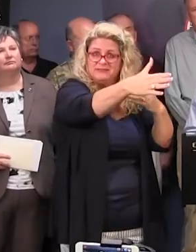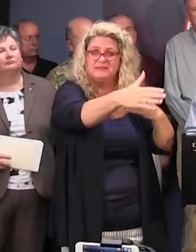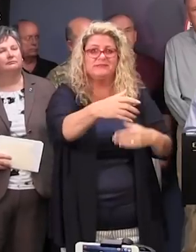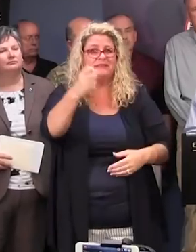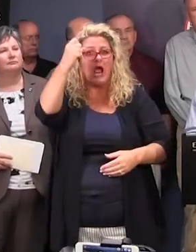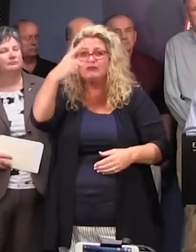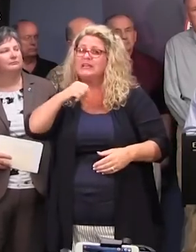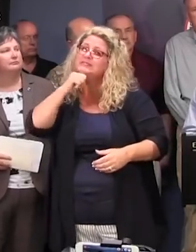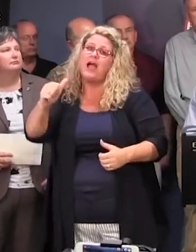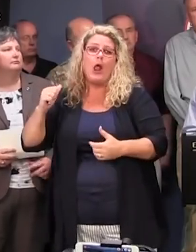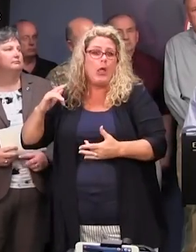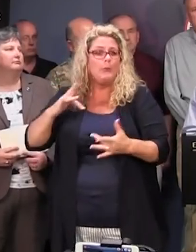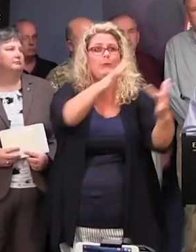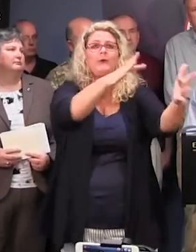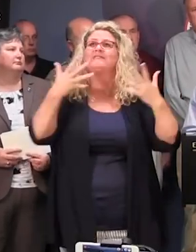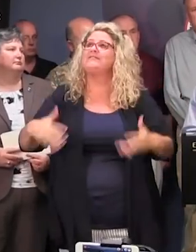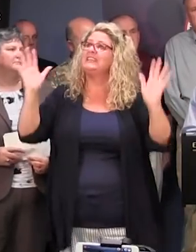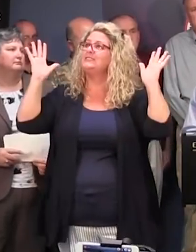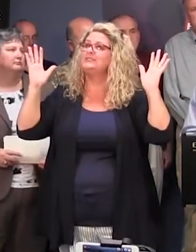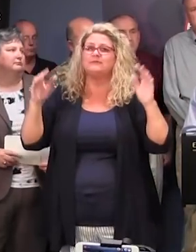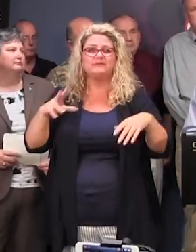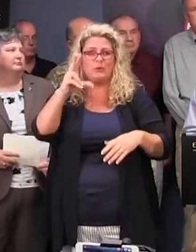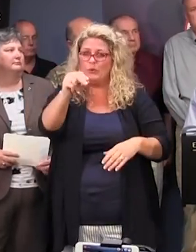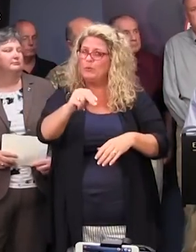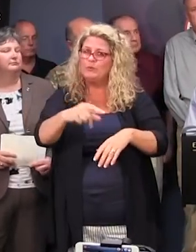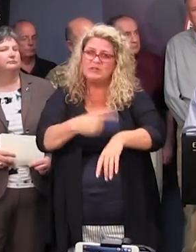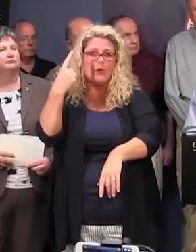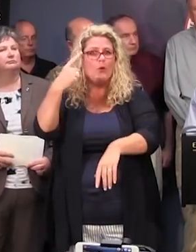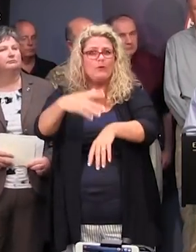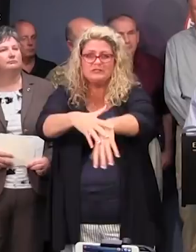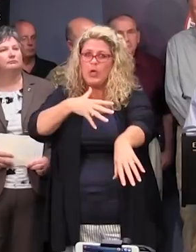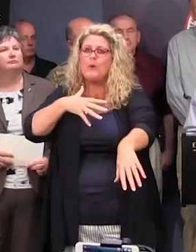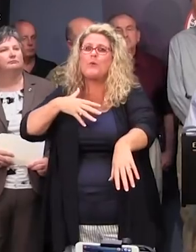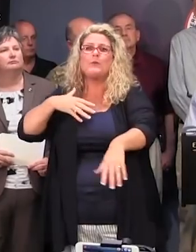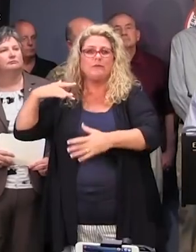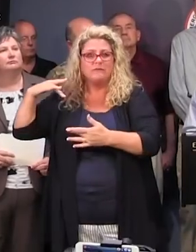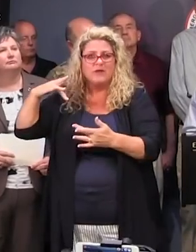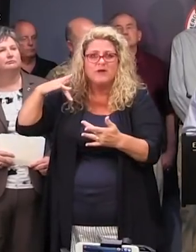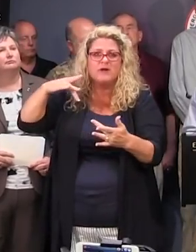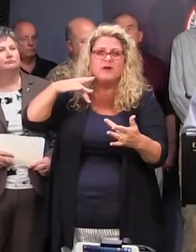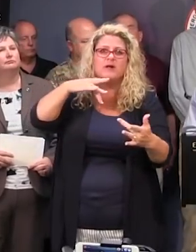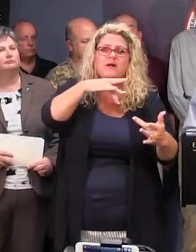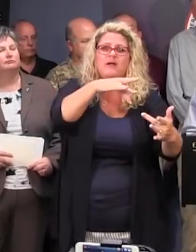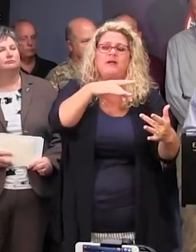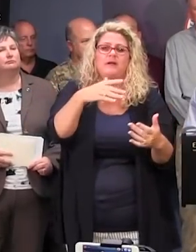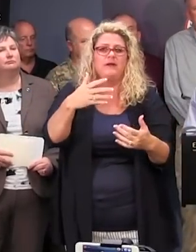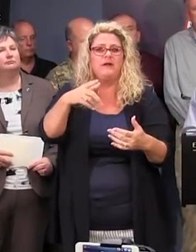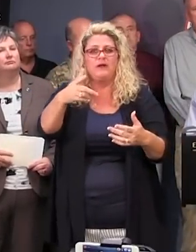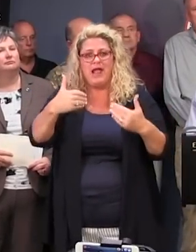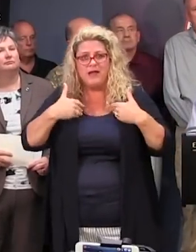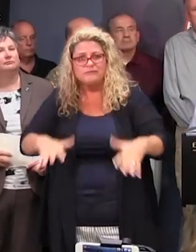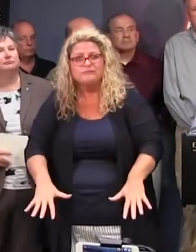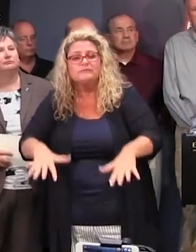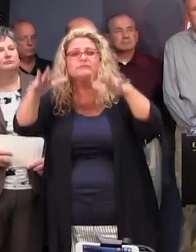This isn't going to move through quickly. So, you know, just be aware of that and be prepared to take action if there's, you flood flood warnings issued